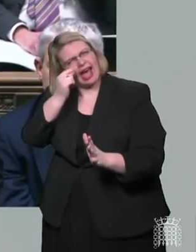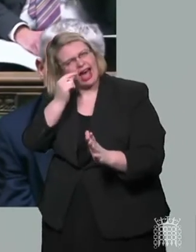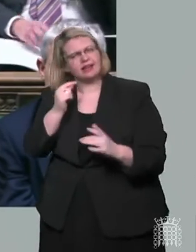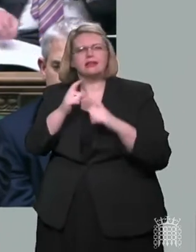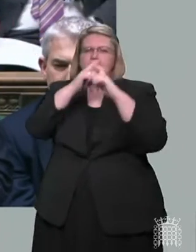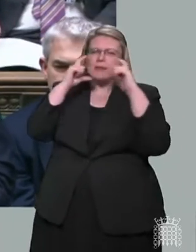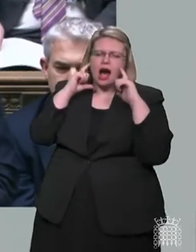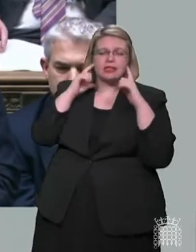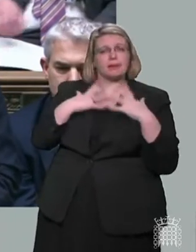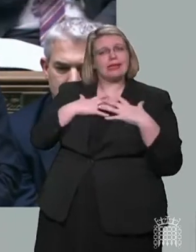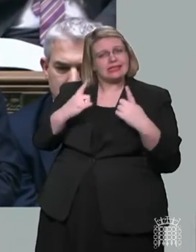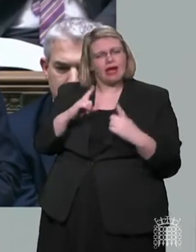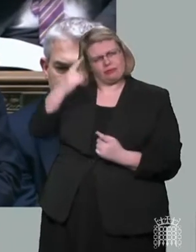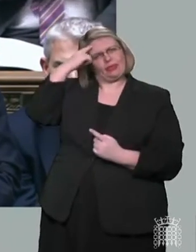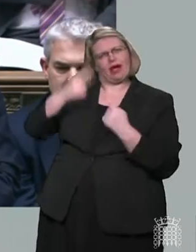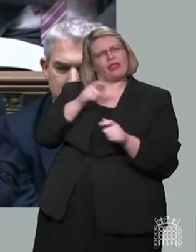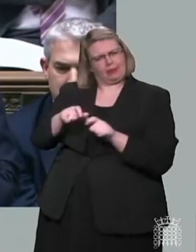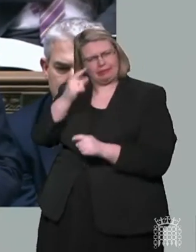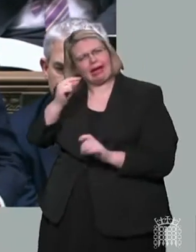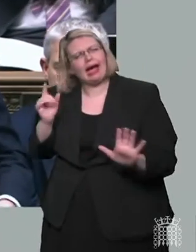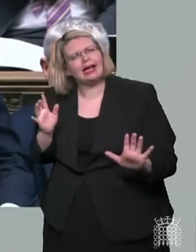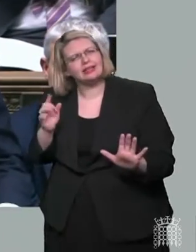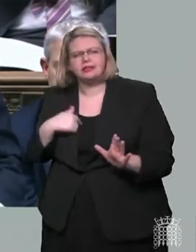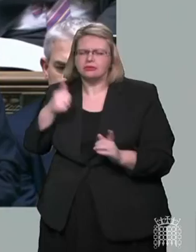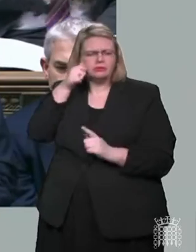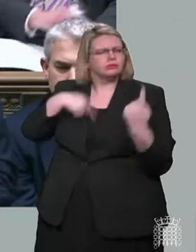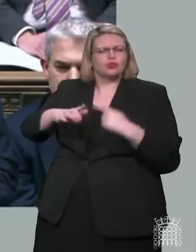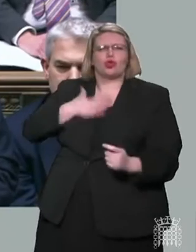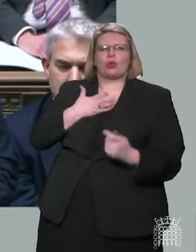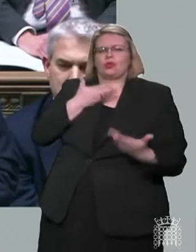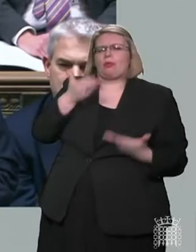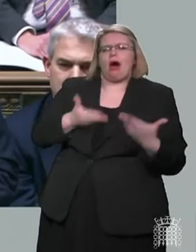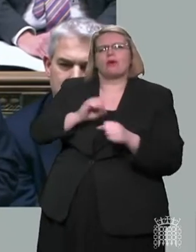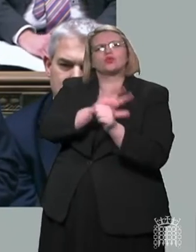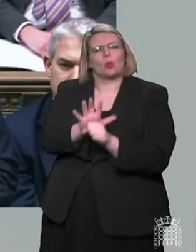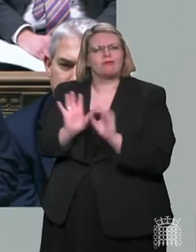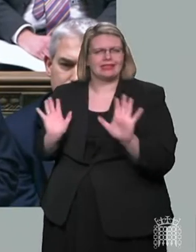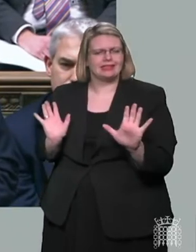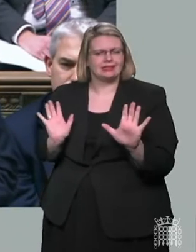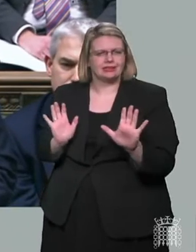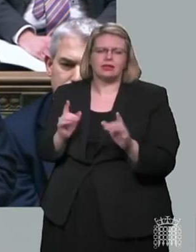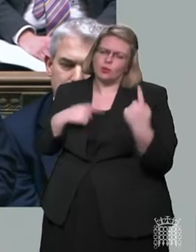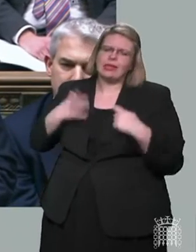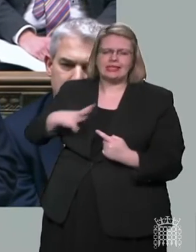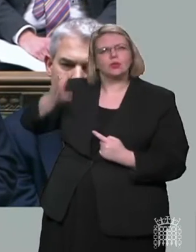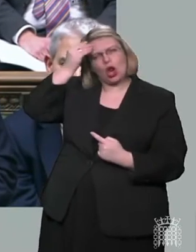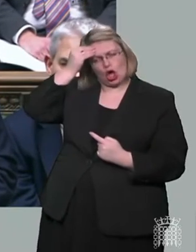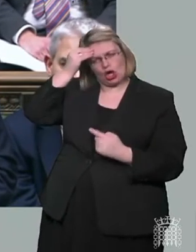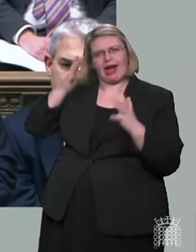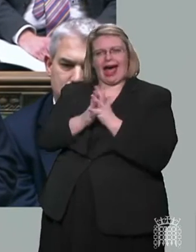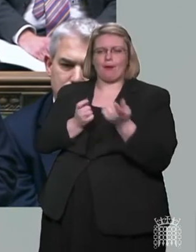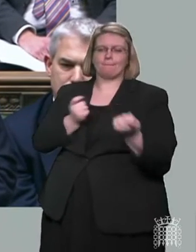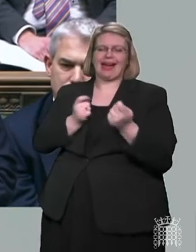that people will follow it to avoid infecting loved ones and others. So let us learn to live